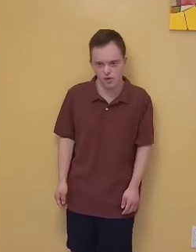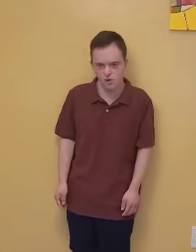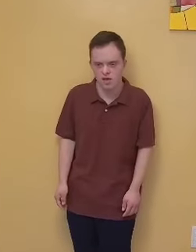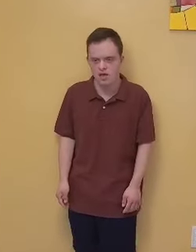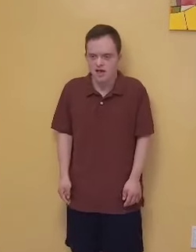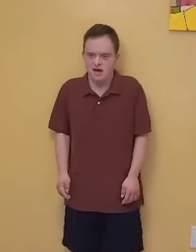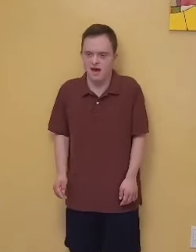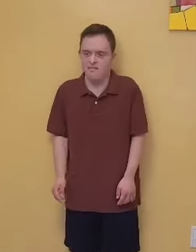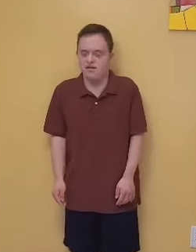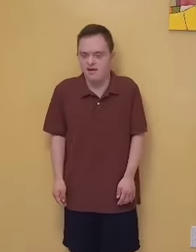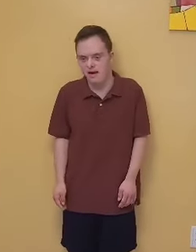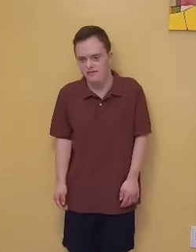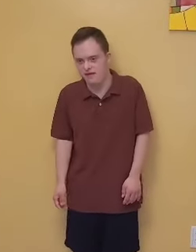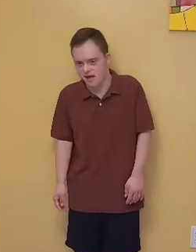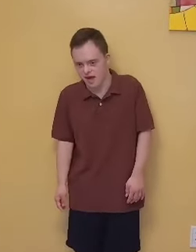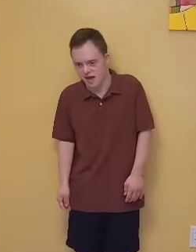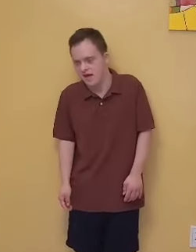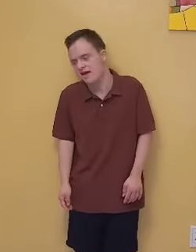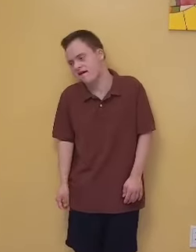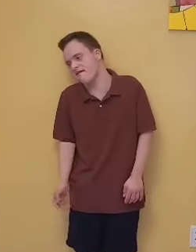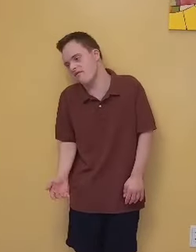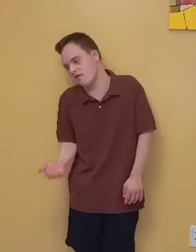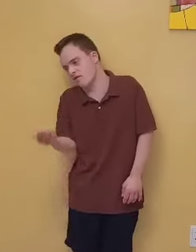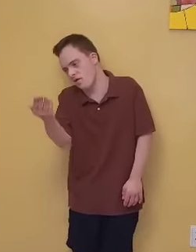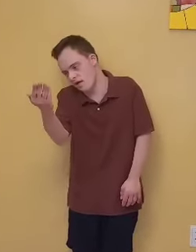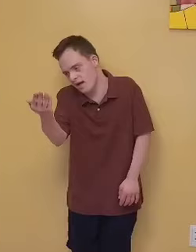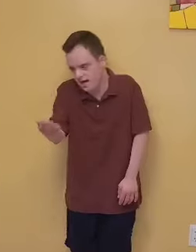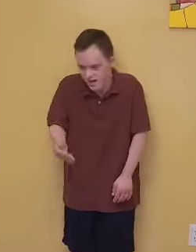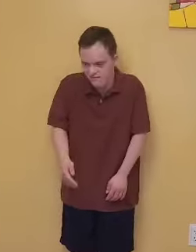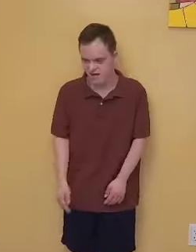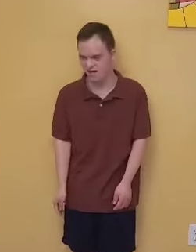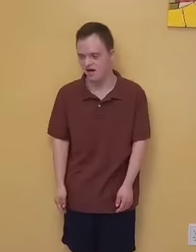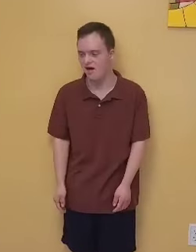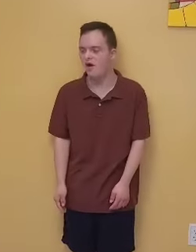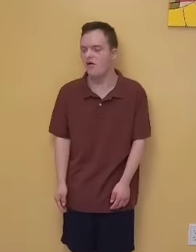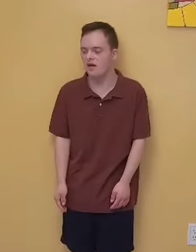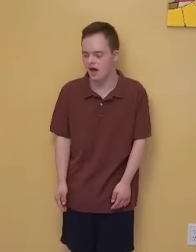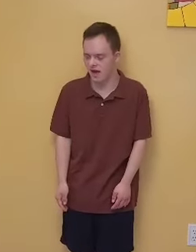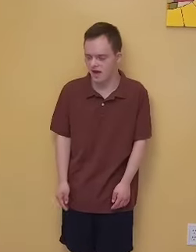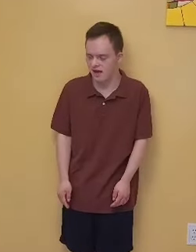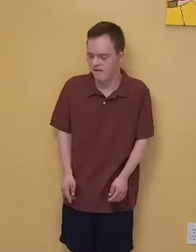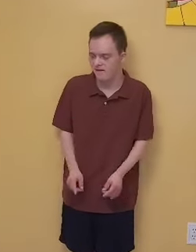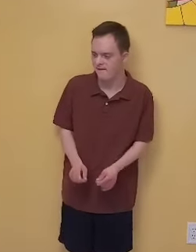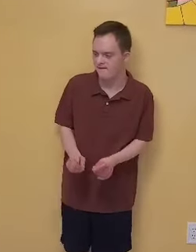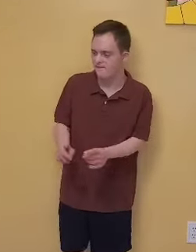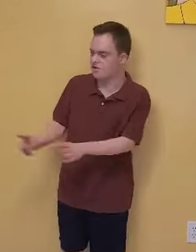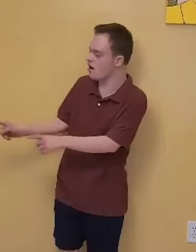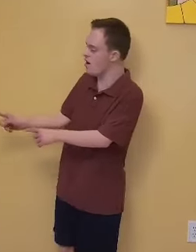chapter 17 and verse 37. Okay, go!